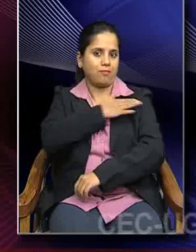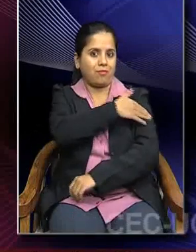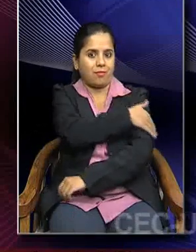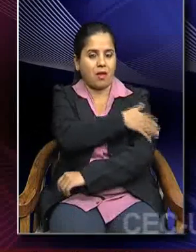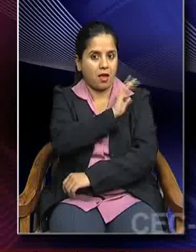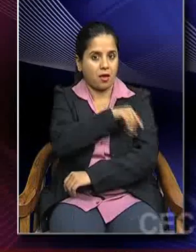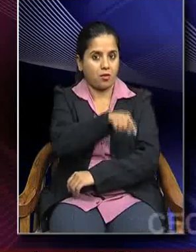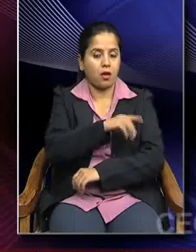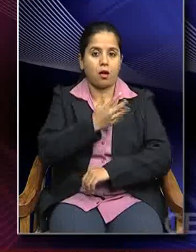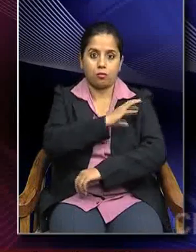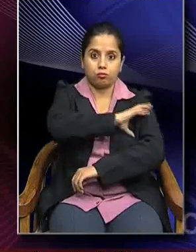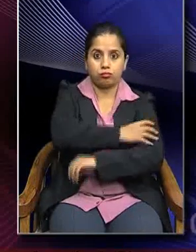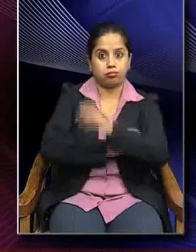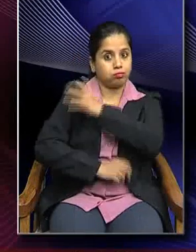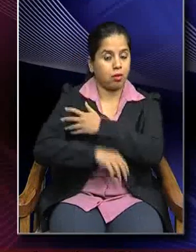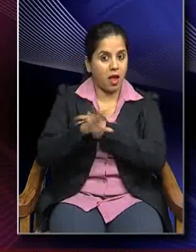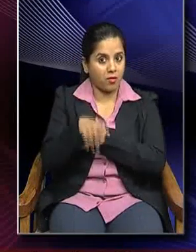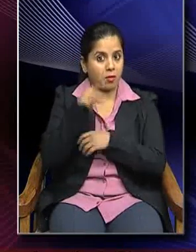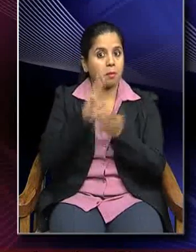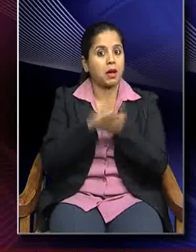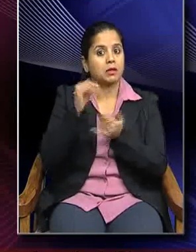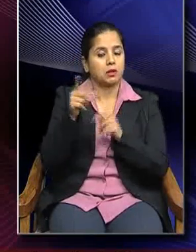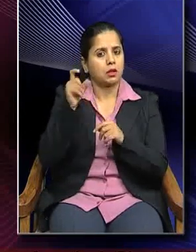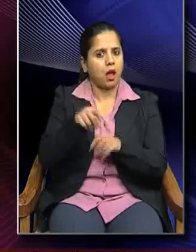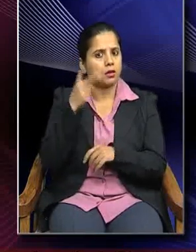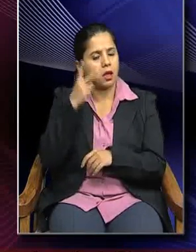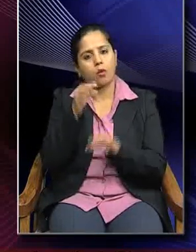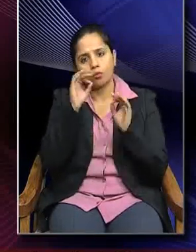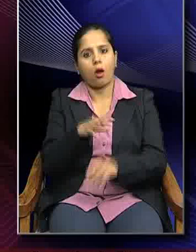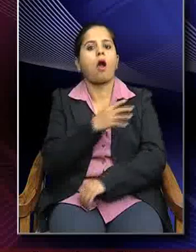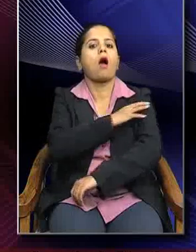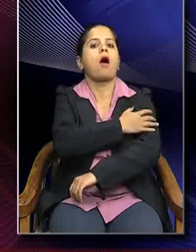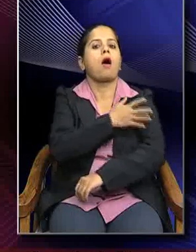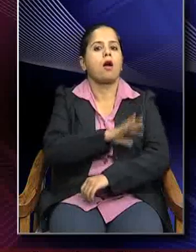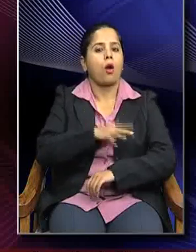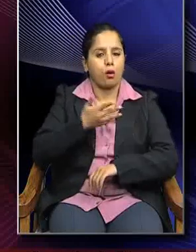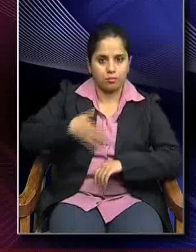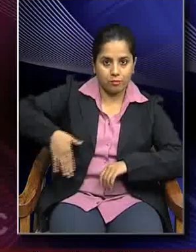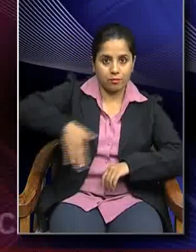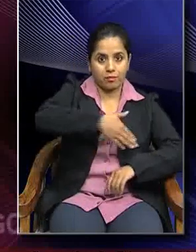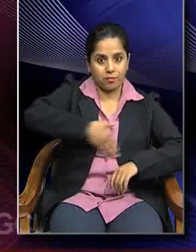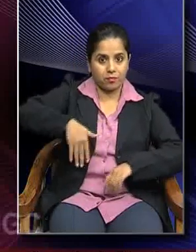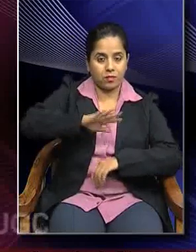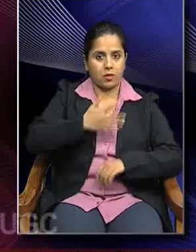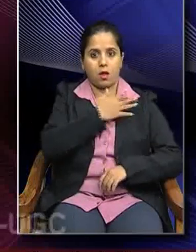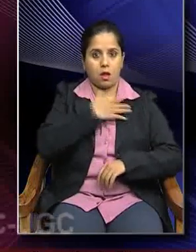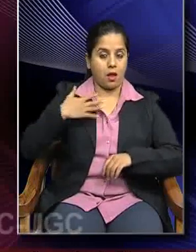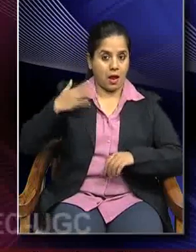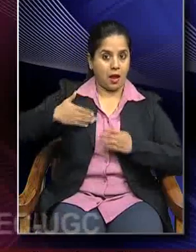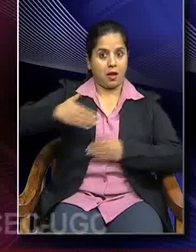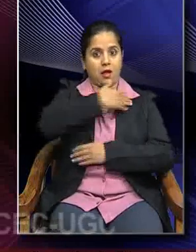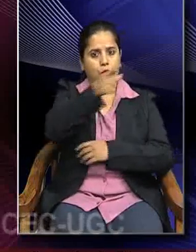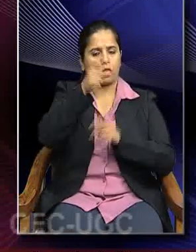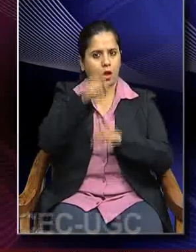or triceps, then those muscles can also be seen or if it is draped around the stomach area or the chest area, you can